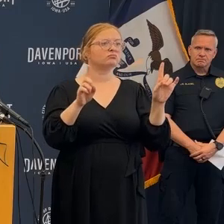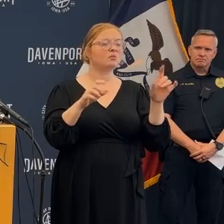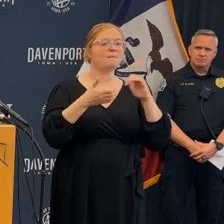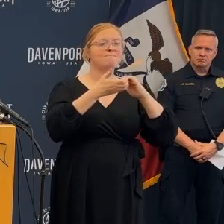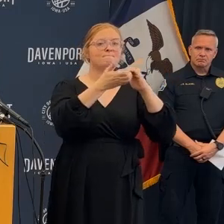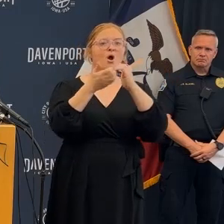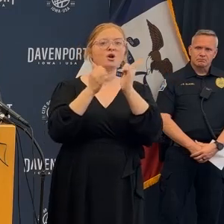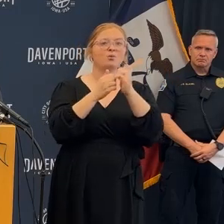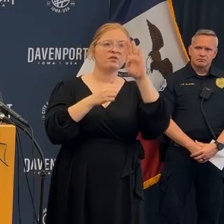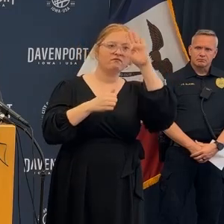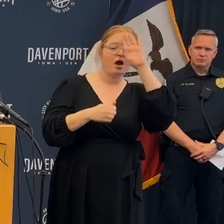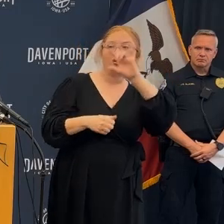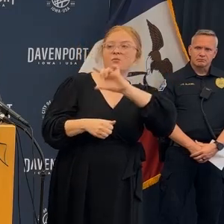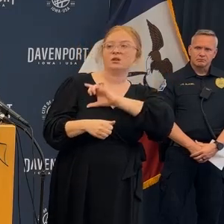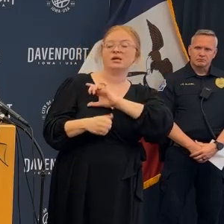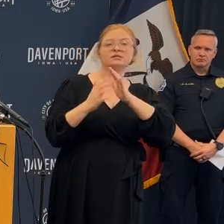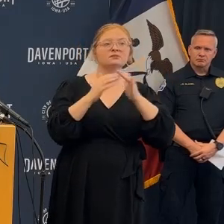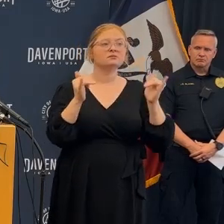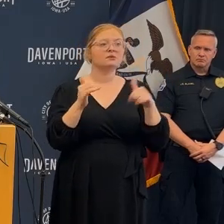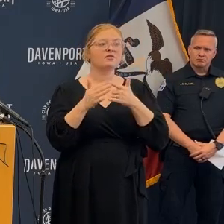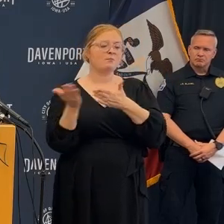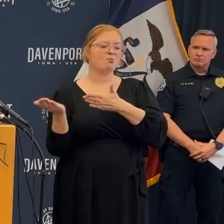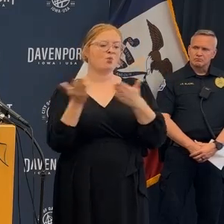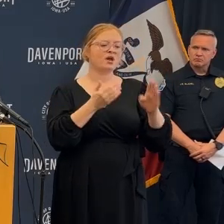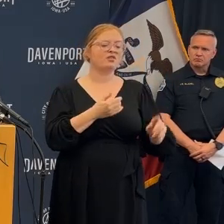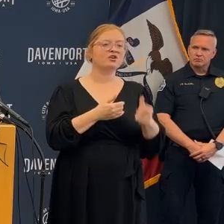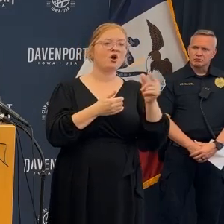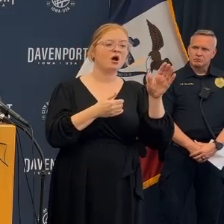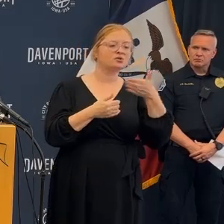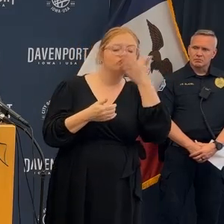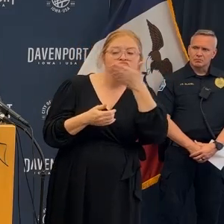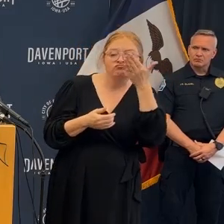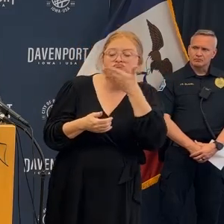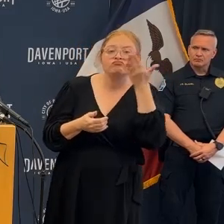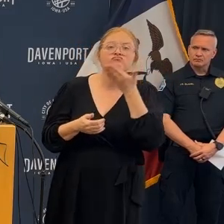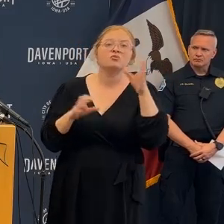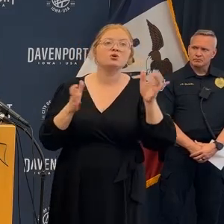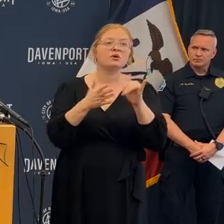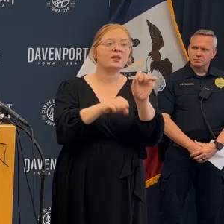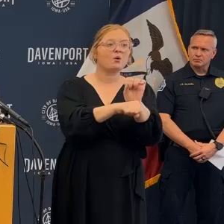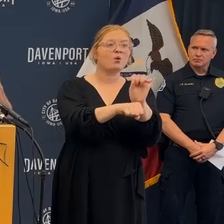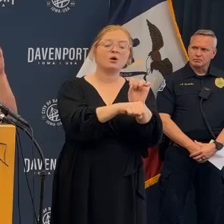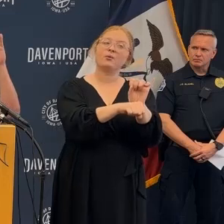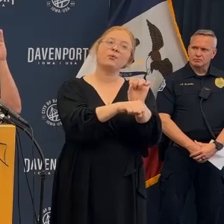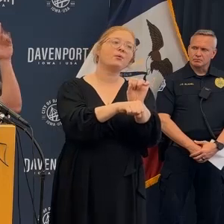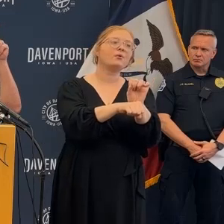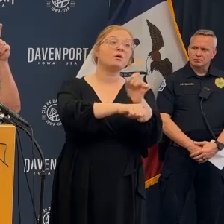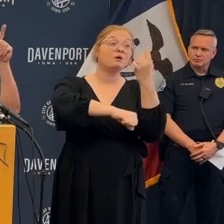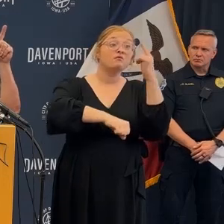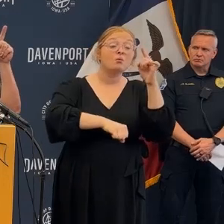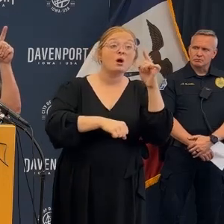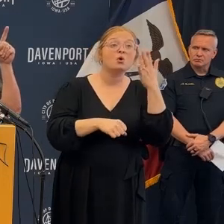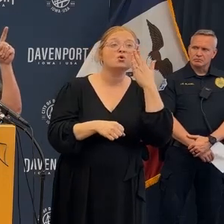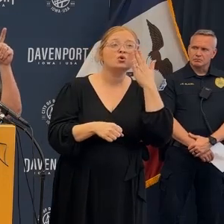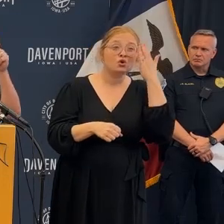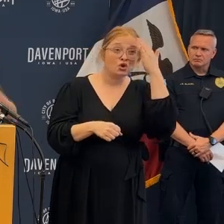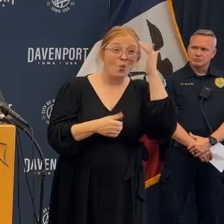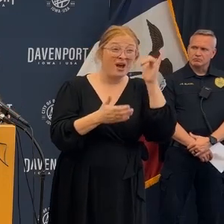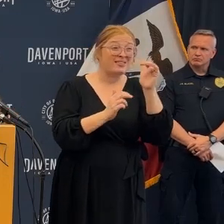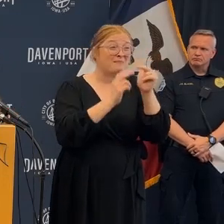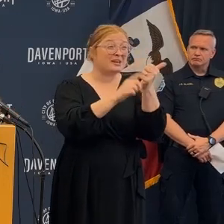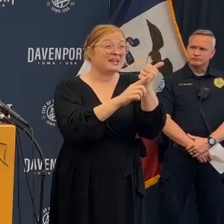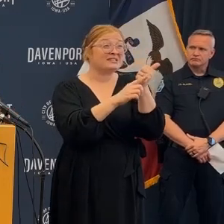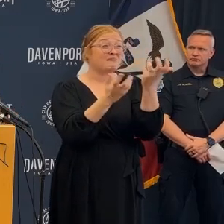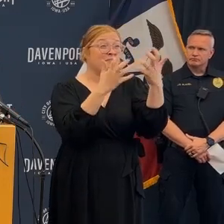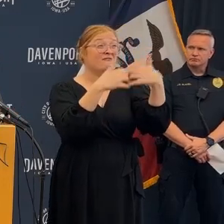assessing and going into where can I go and getting into that building from different perspectives working with our first responders